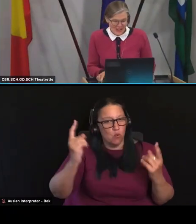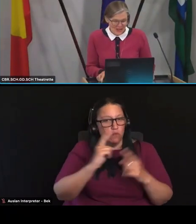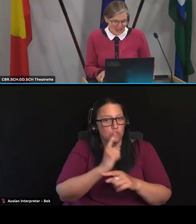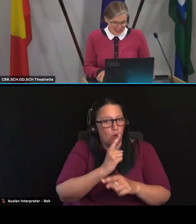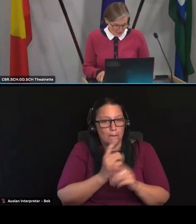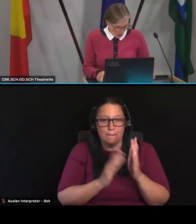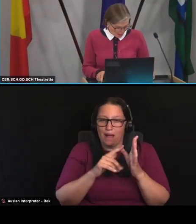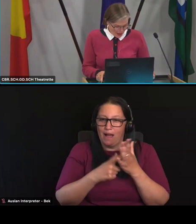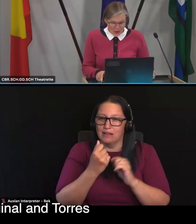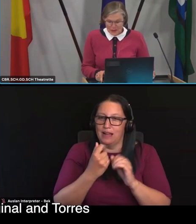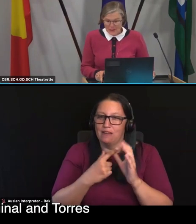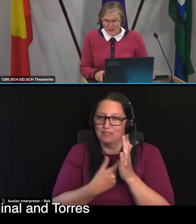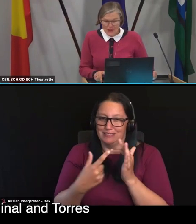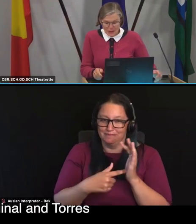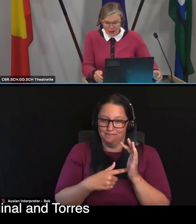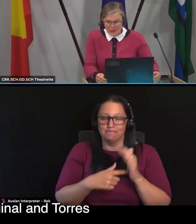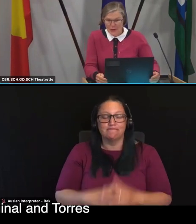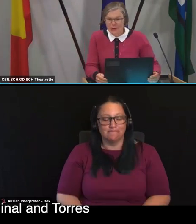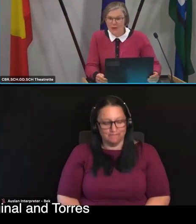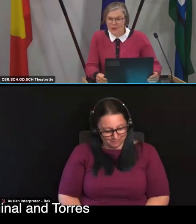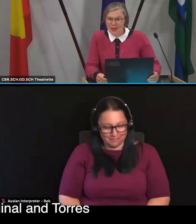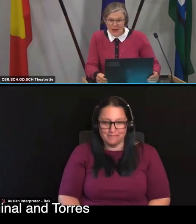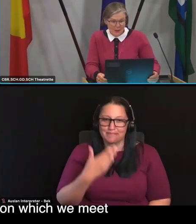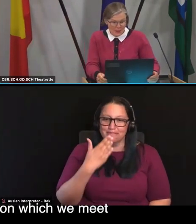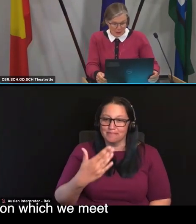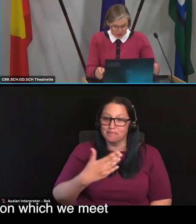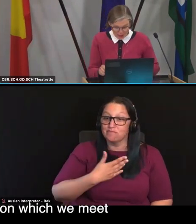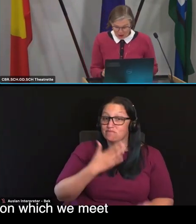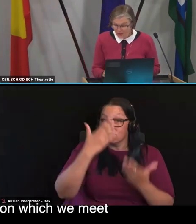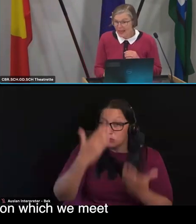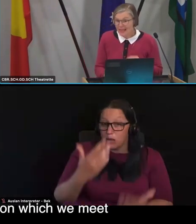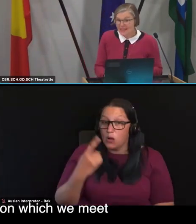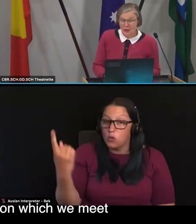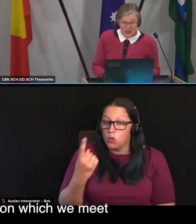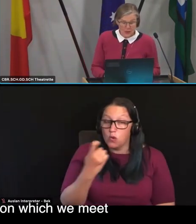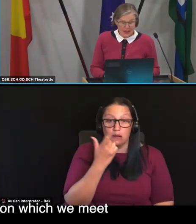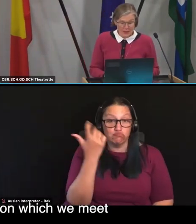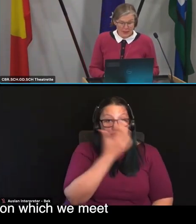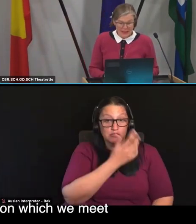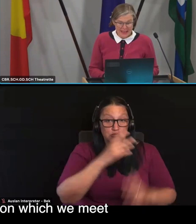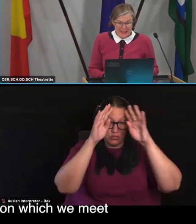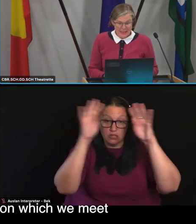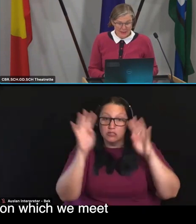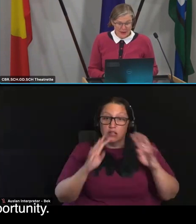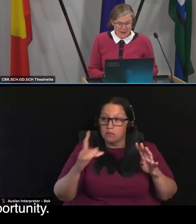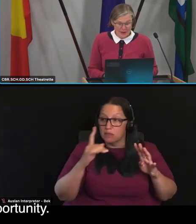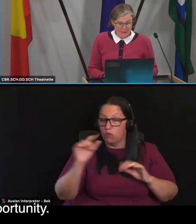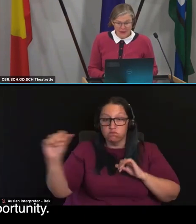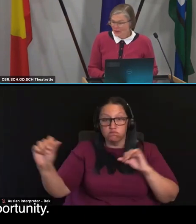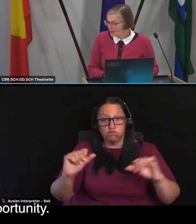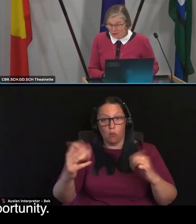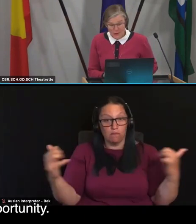Thanks, Josh. I pay my respects to Aboriginal and Torres Strait other people on the lands on which we meet. And